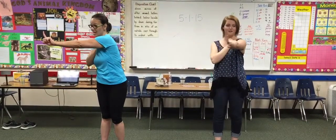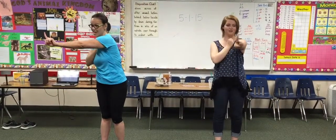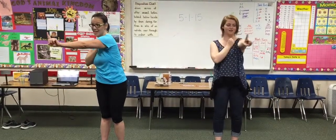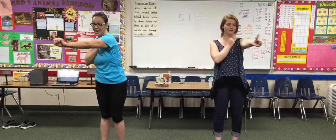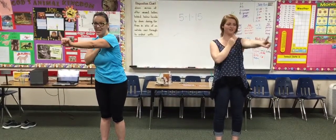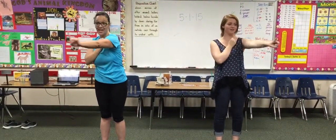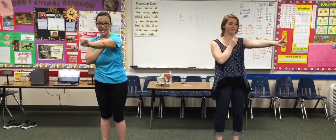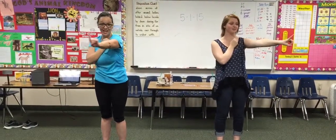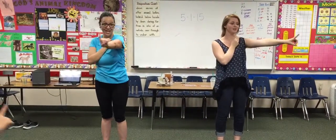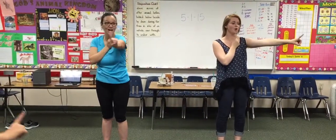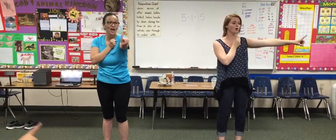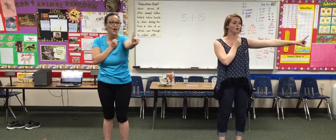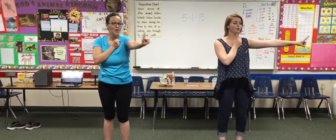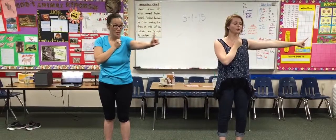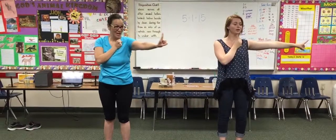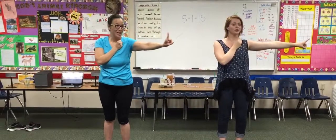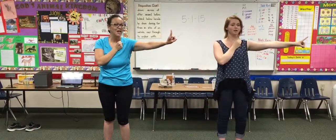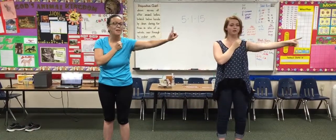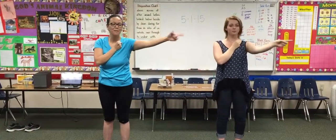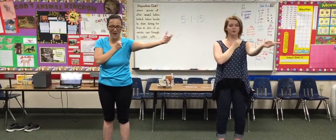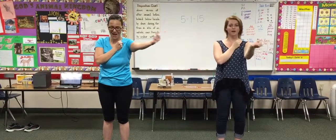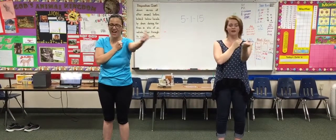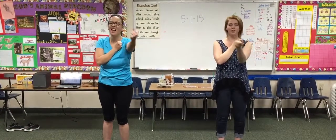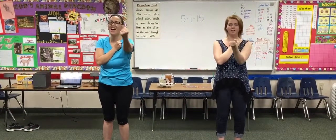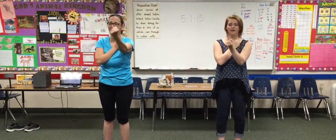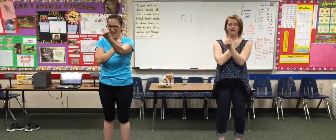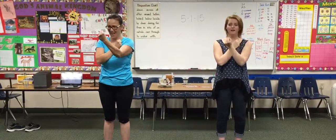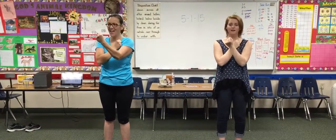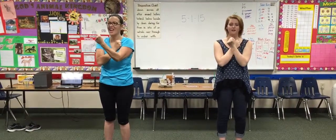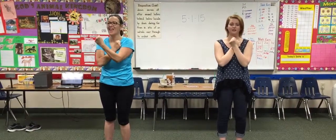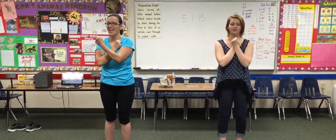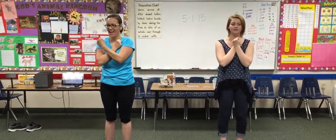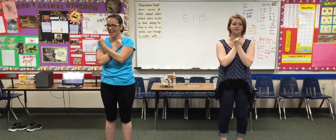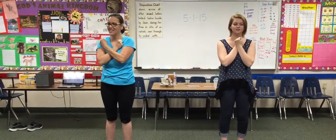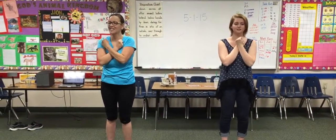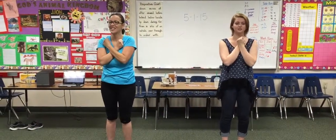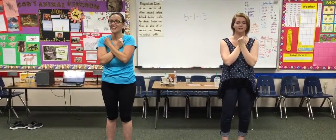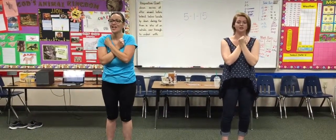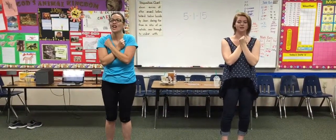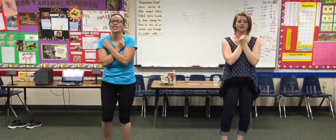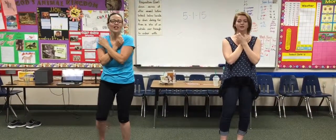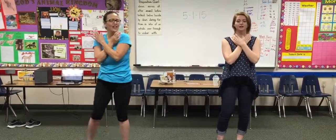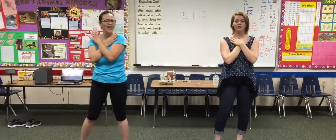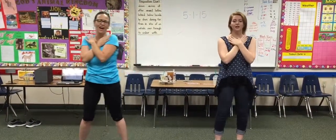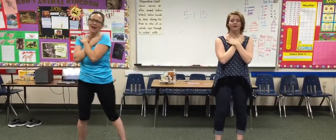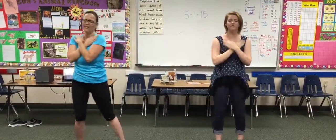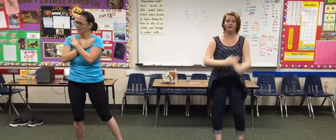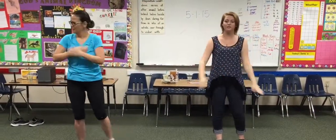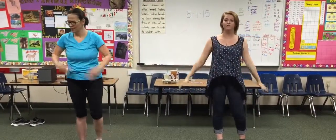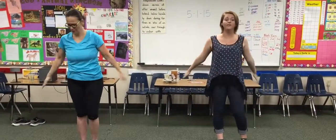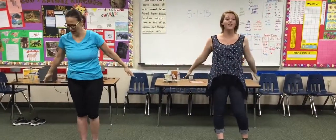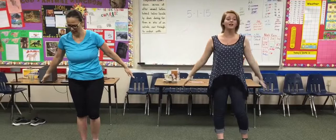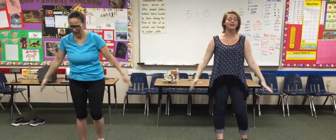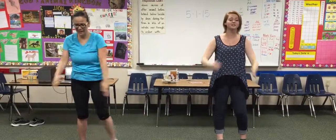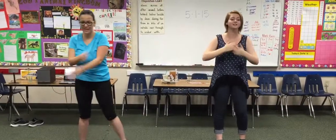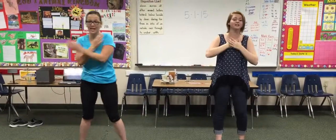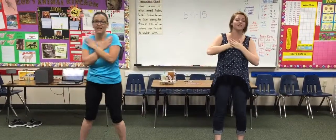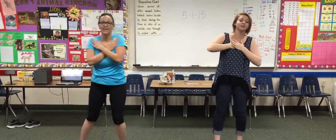remains Your love never fails, it never